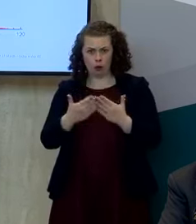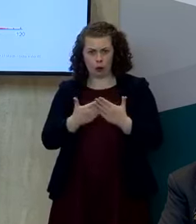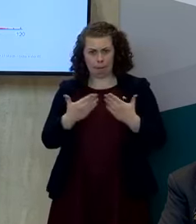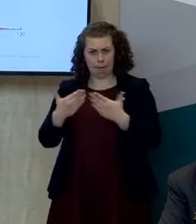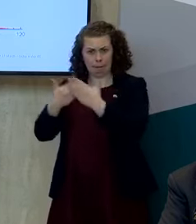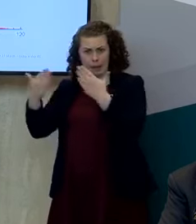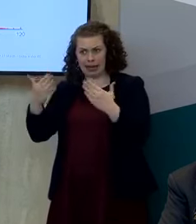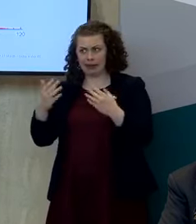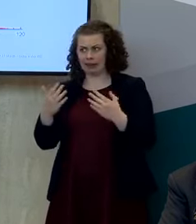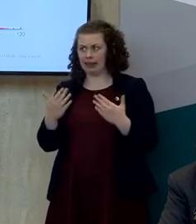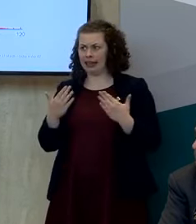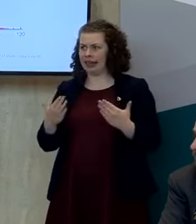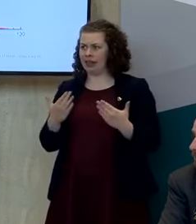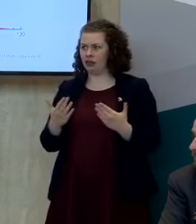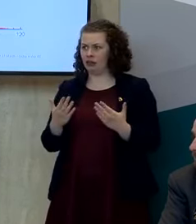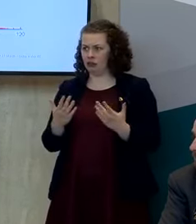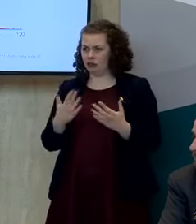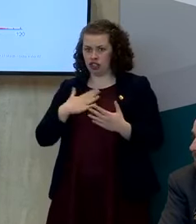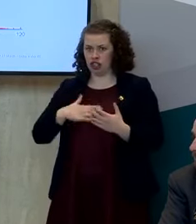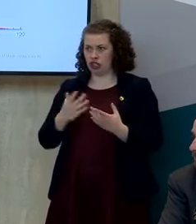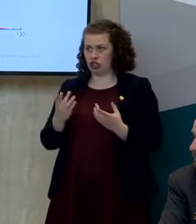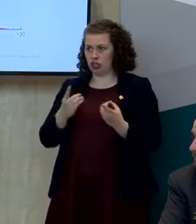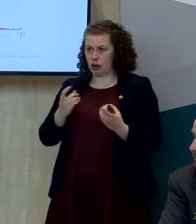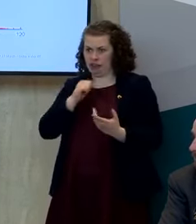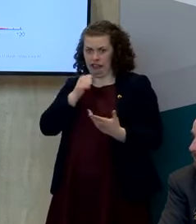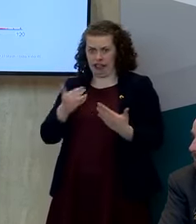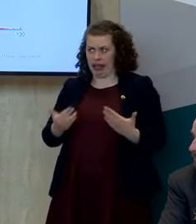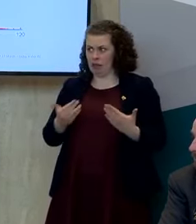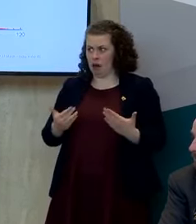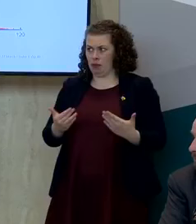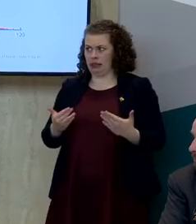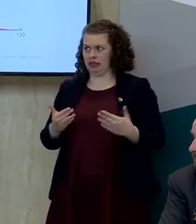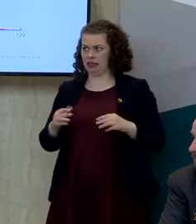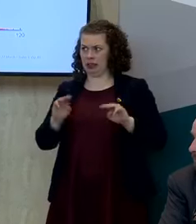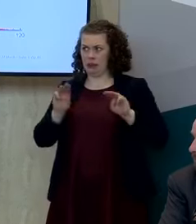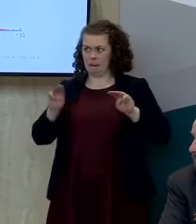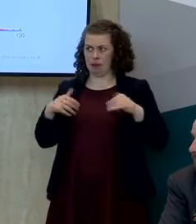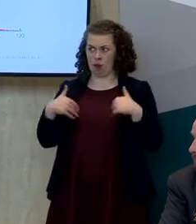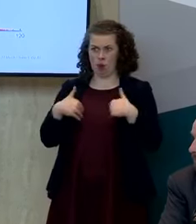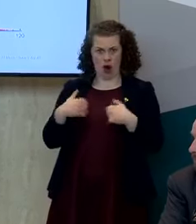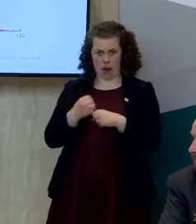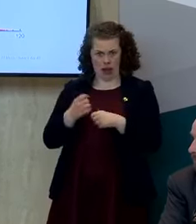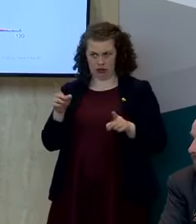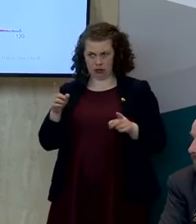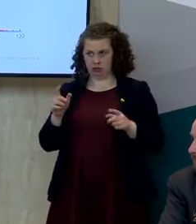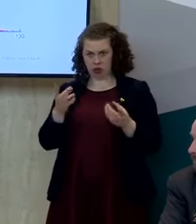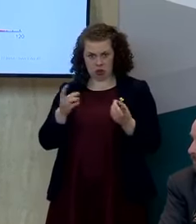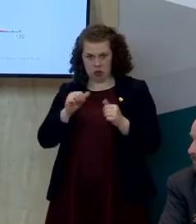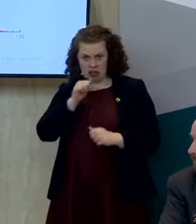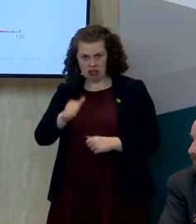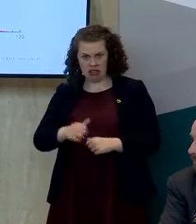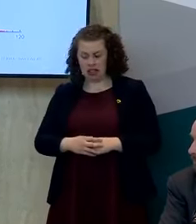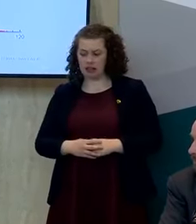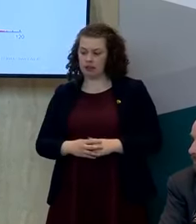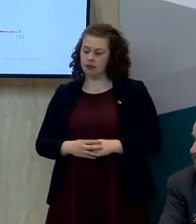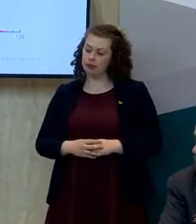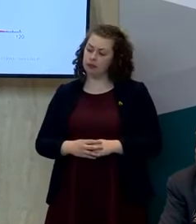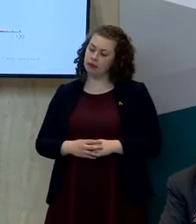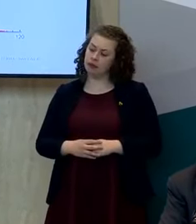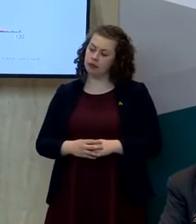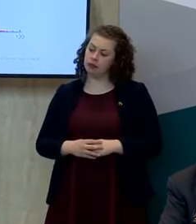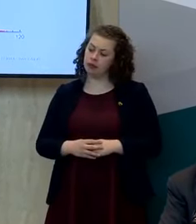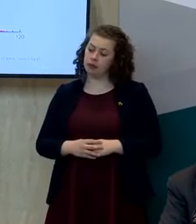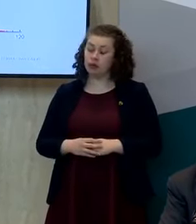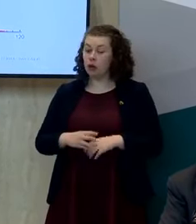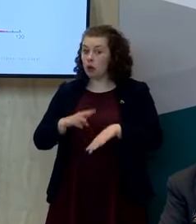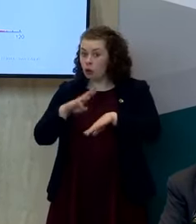they're virtually idle at this stage what would you say to those public concerns at this point in time with the case definition as it is it's able to meet to meet the demand